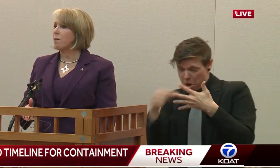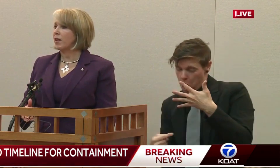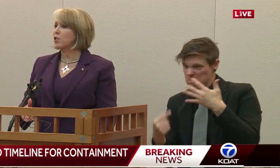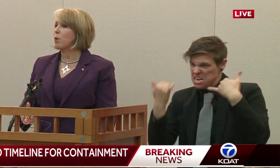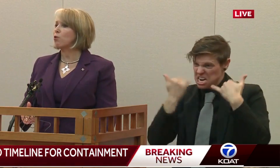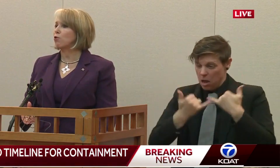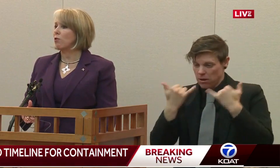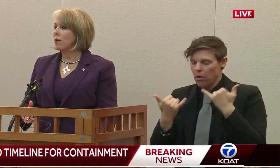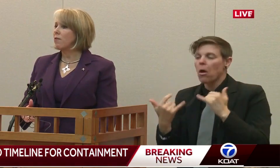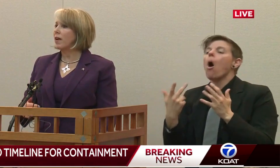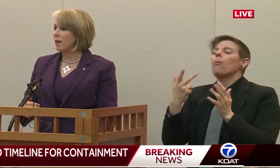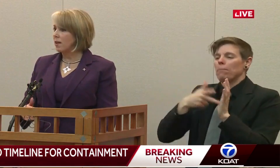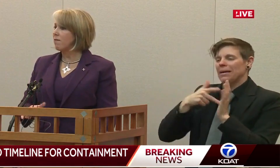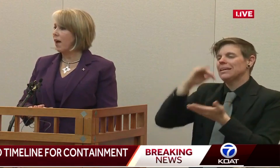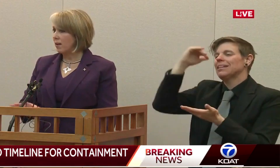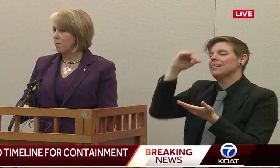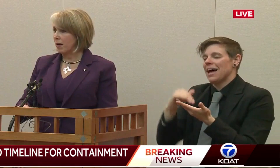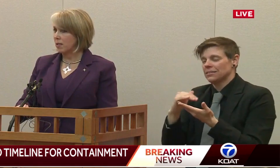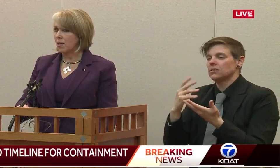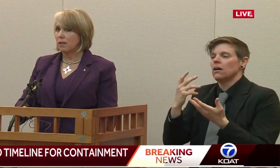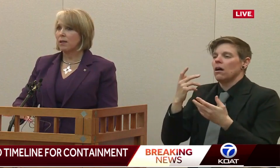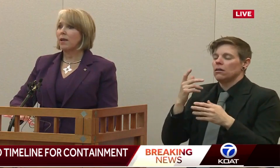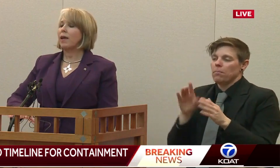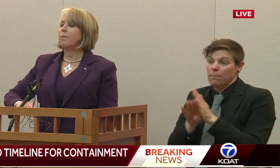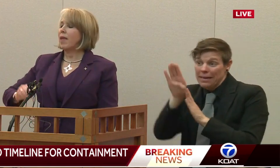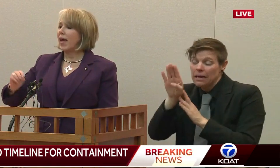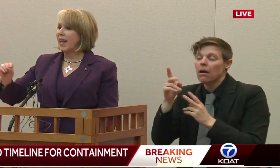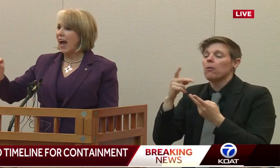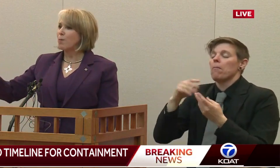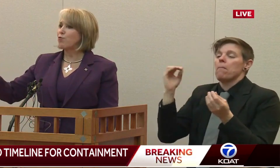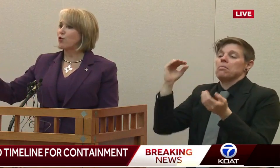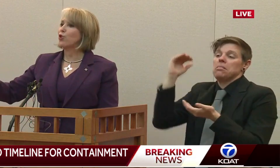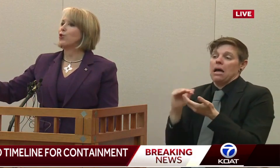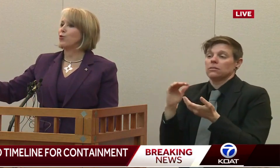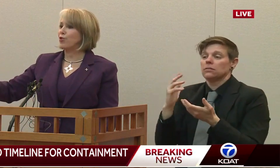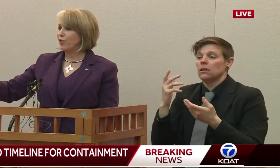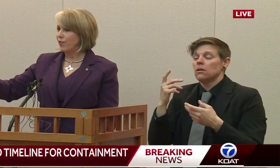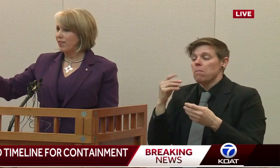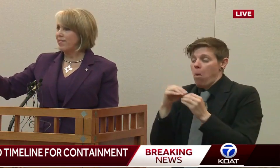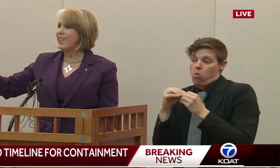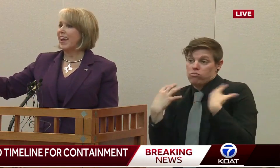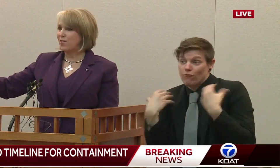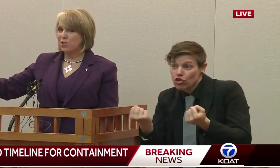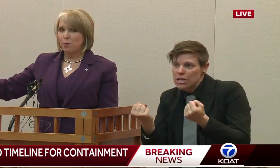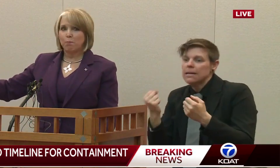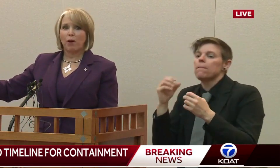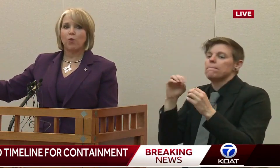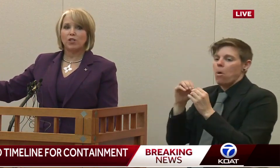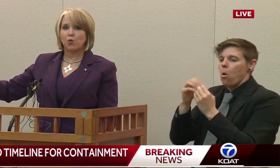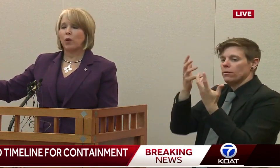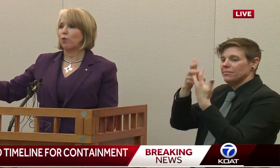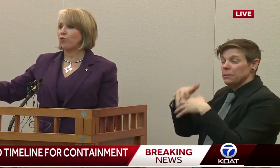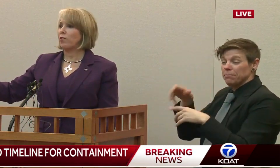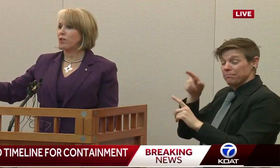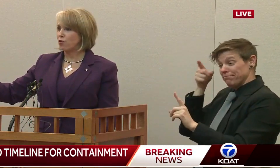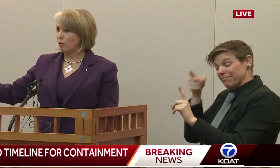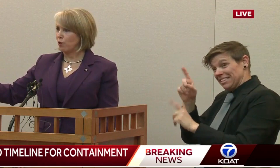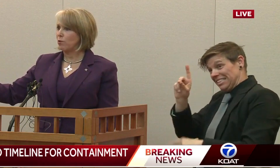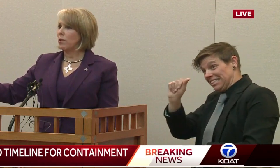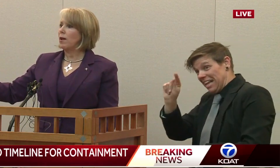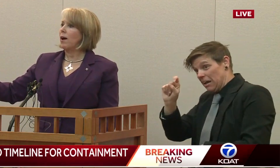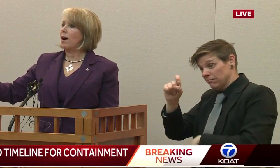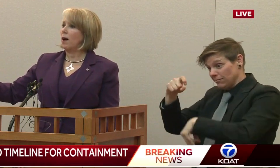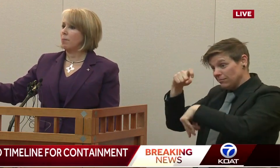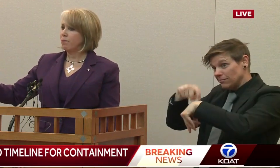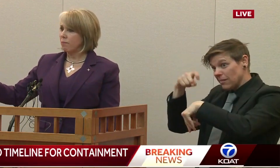that I have at my disposal that can give any New Mexican an absolute date by which we will see this